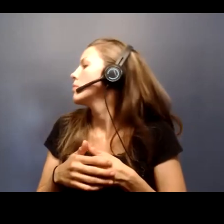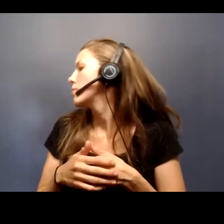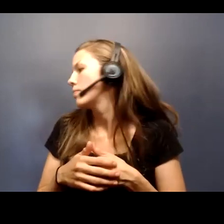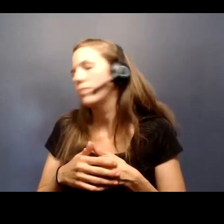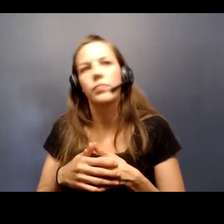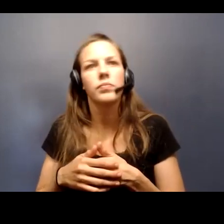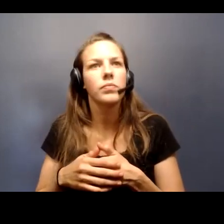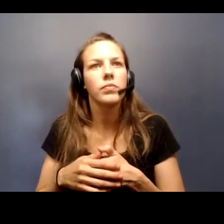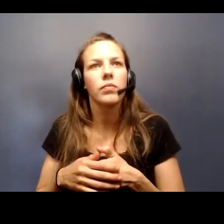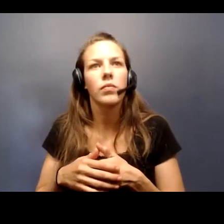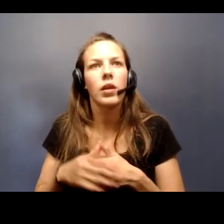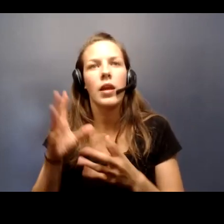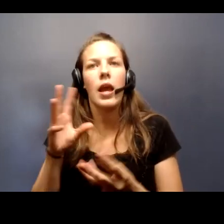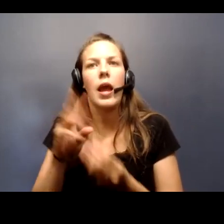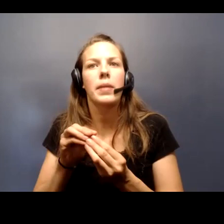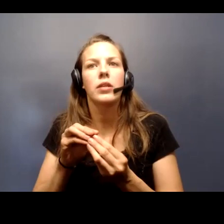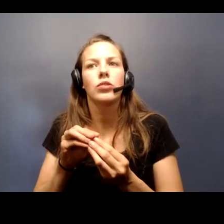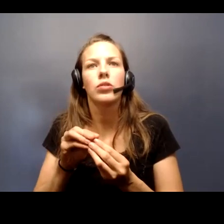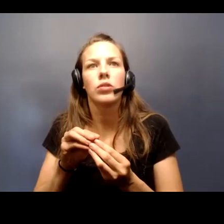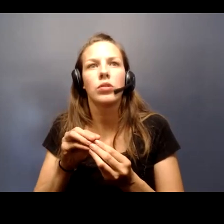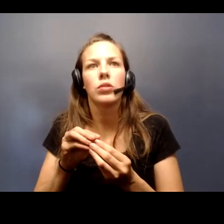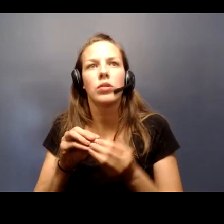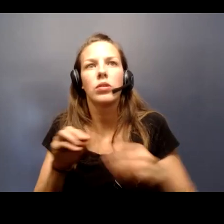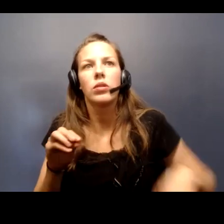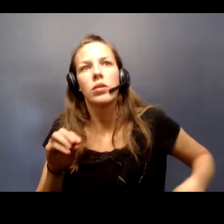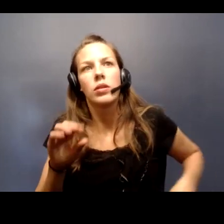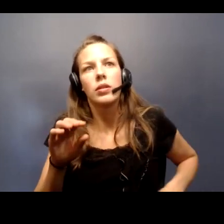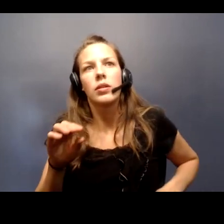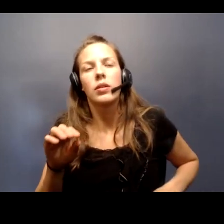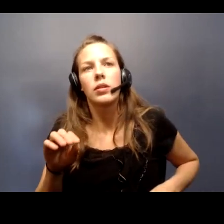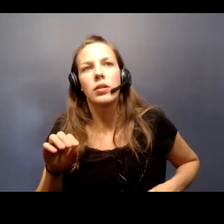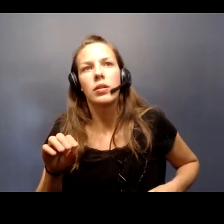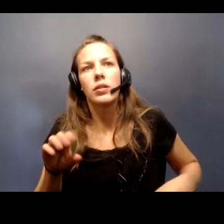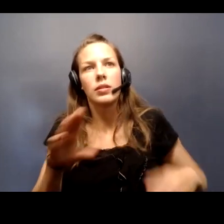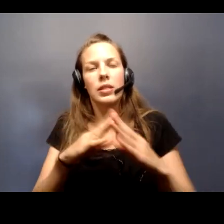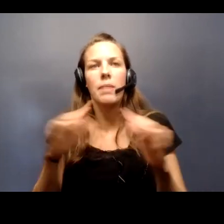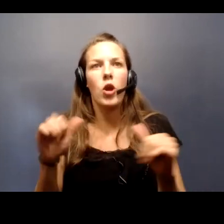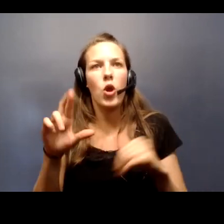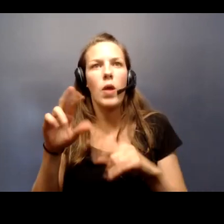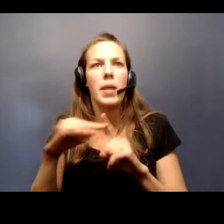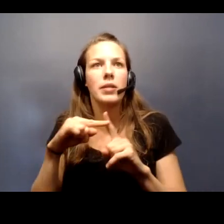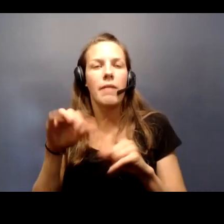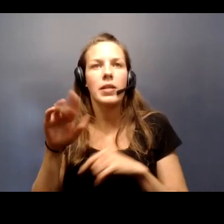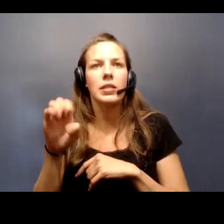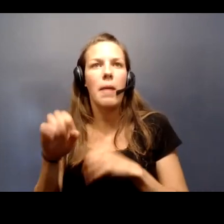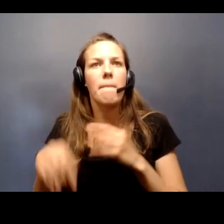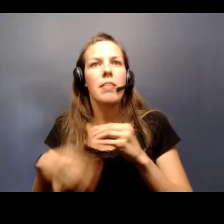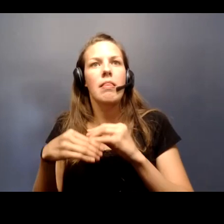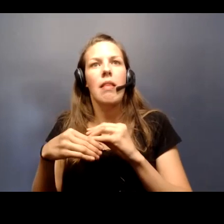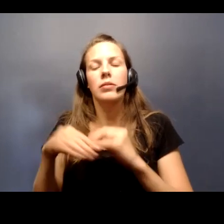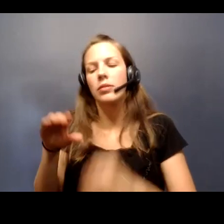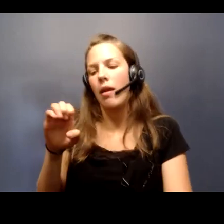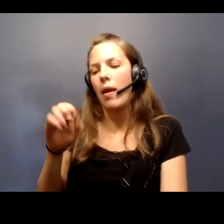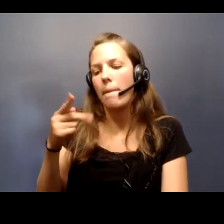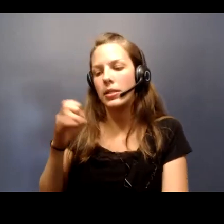a combination of symptomatic or positive cases plus epidemiologically